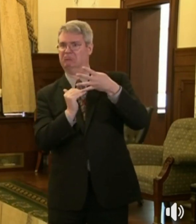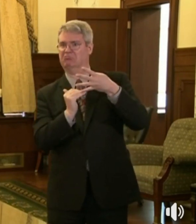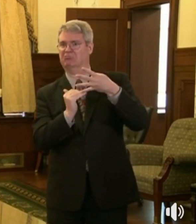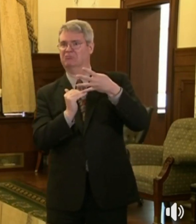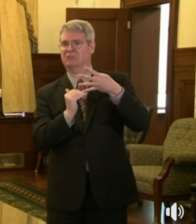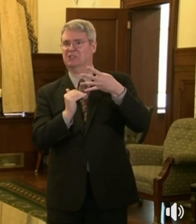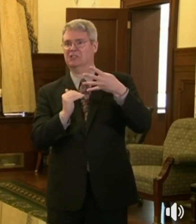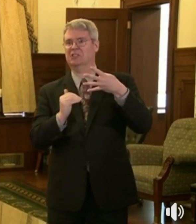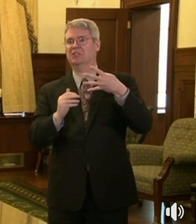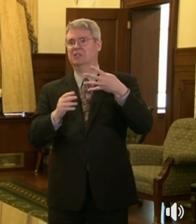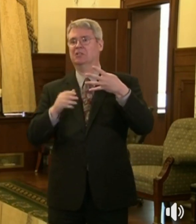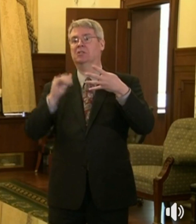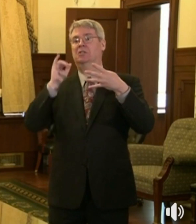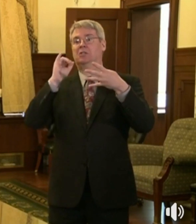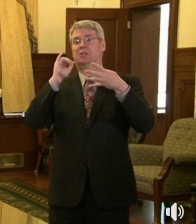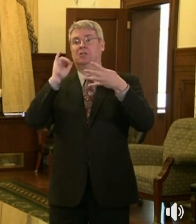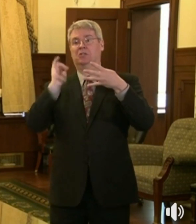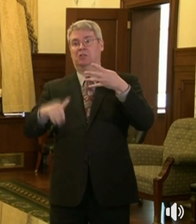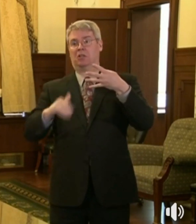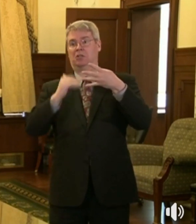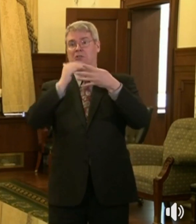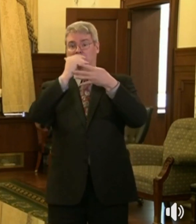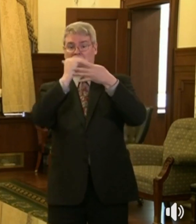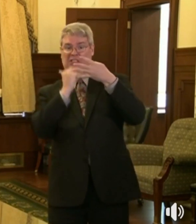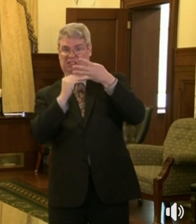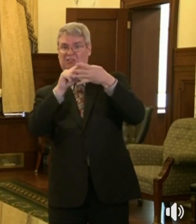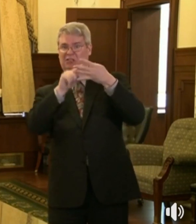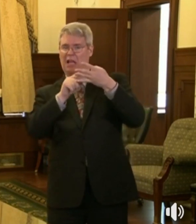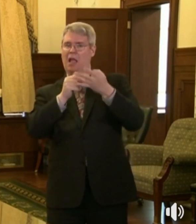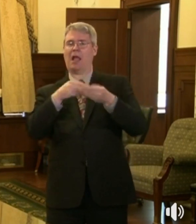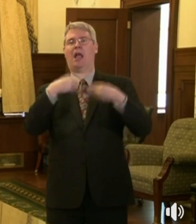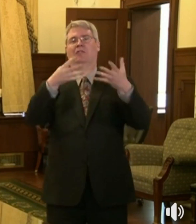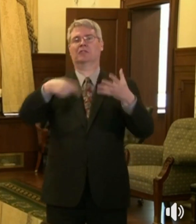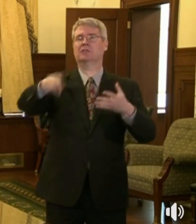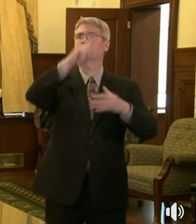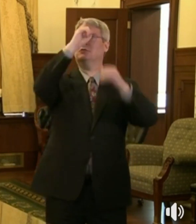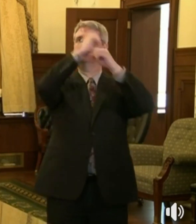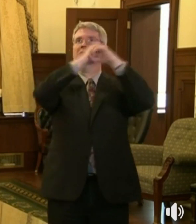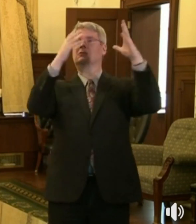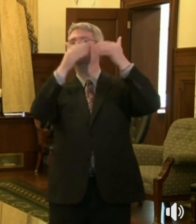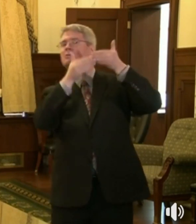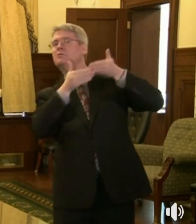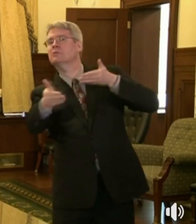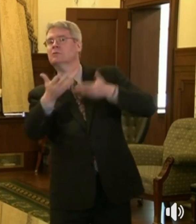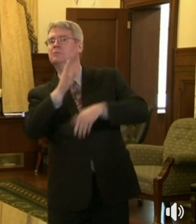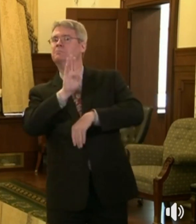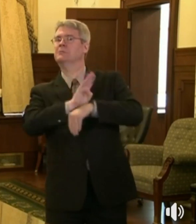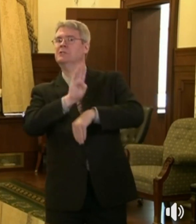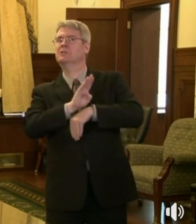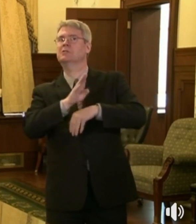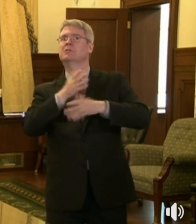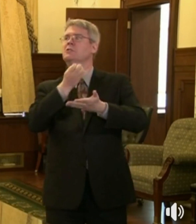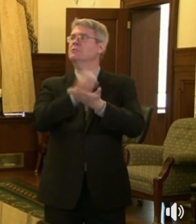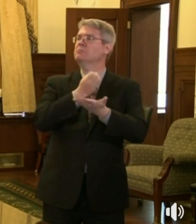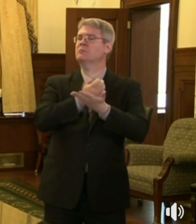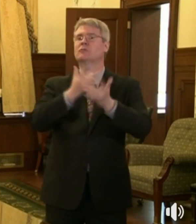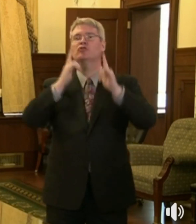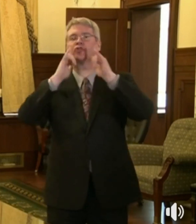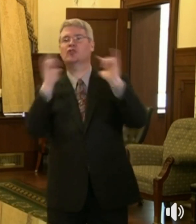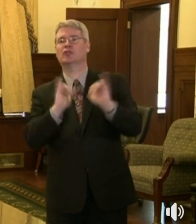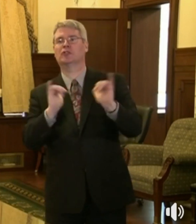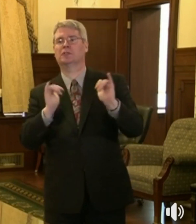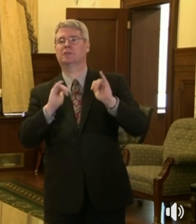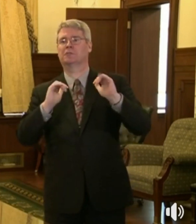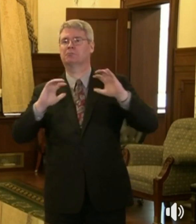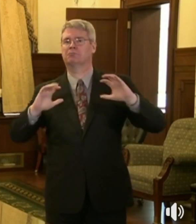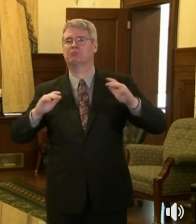prosperity. One final note, we cannot and will not progress through the stages of